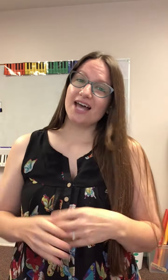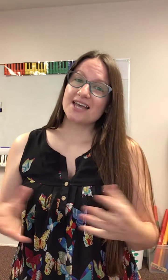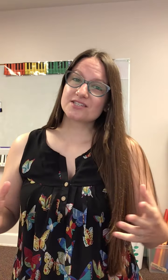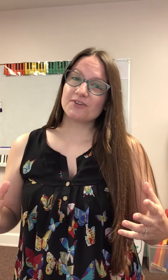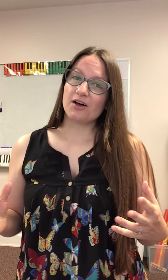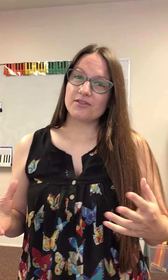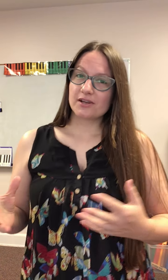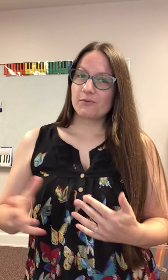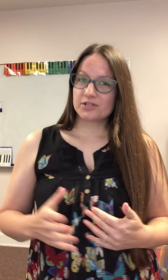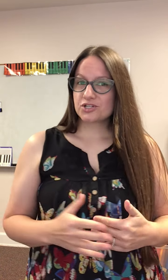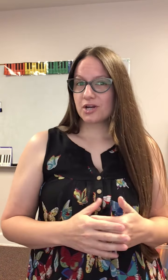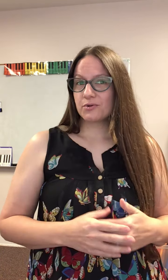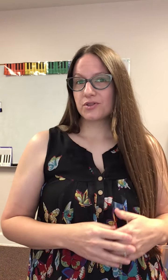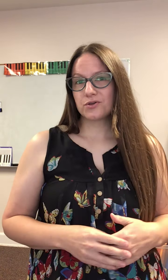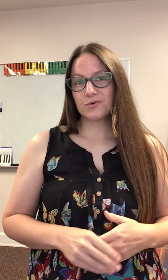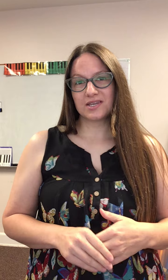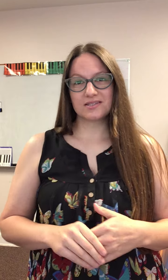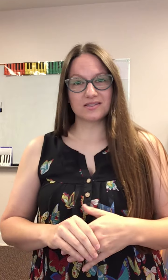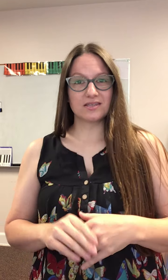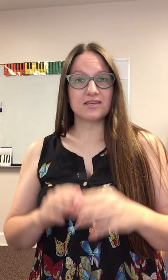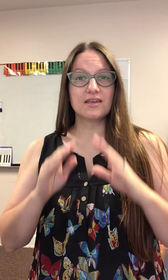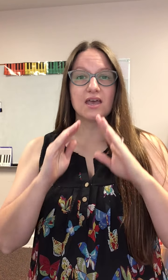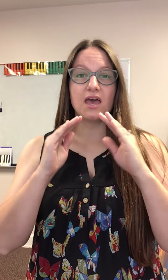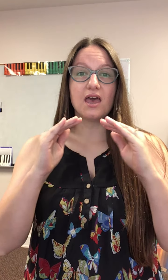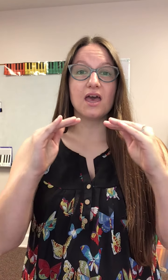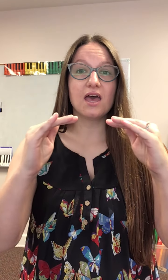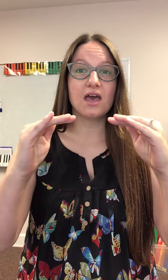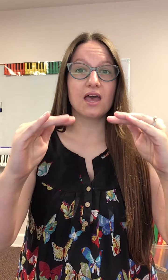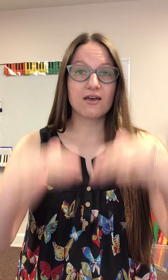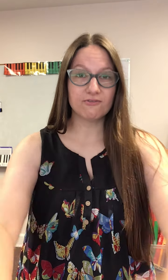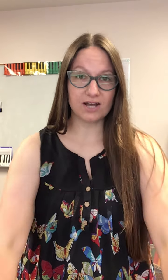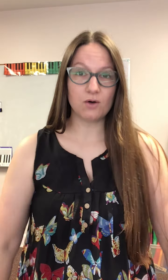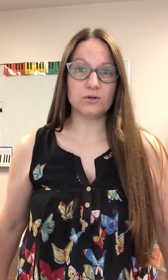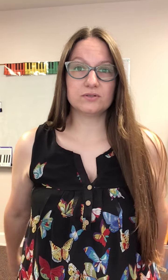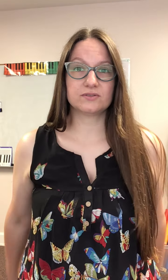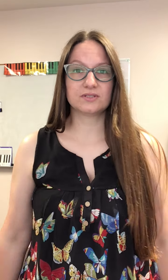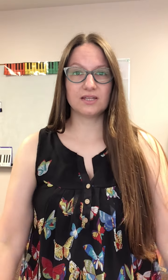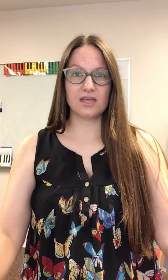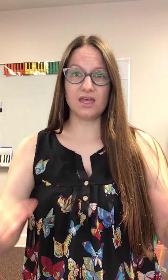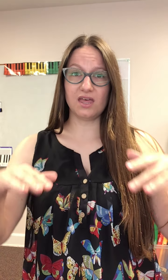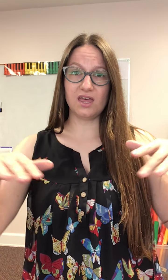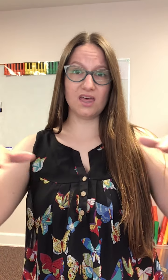last vowel that I want to share with you is the eh vowel eh